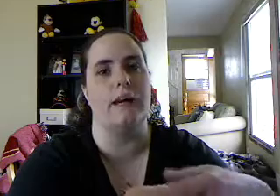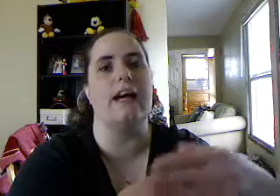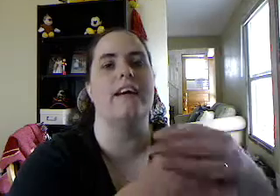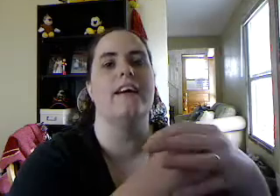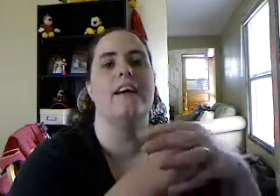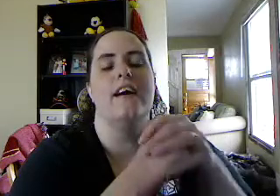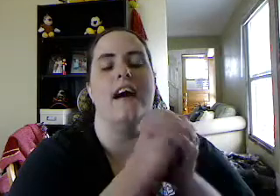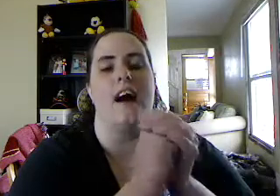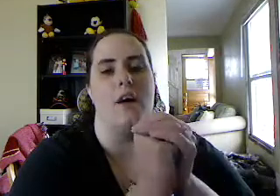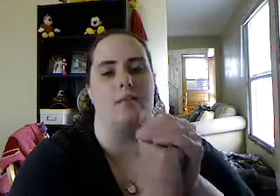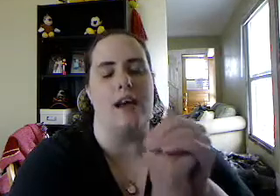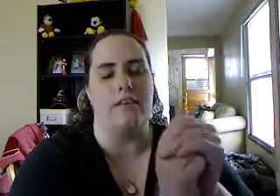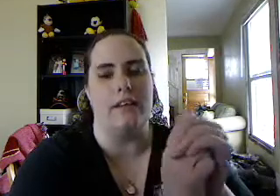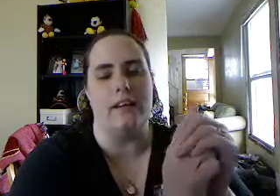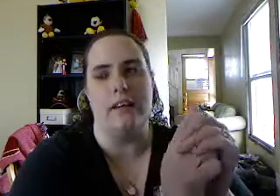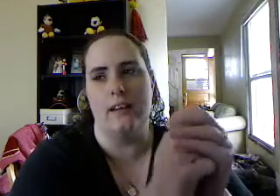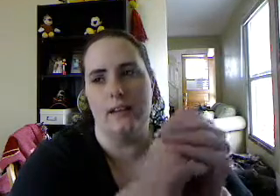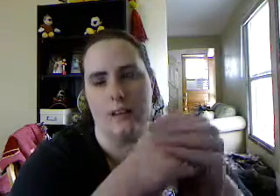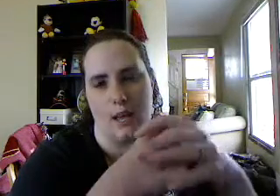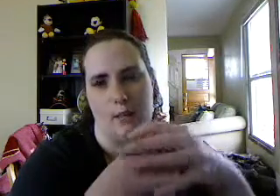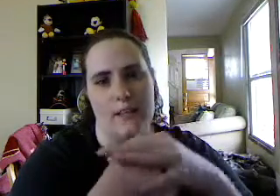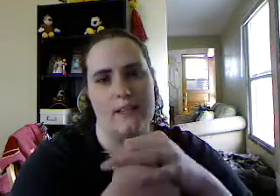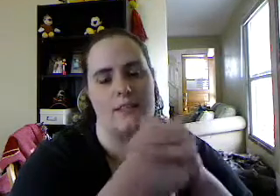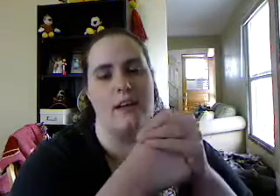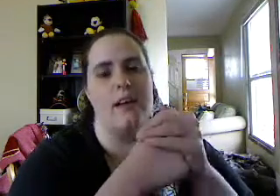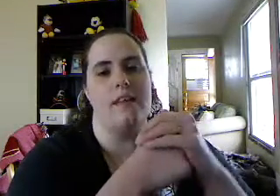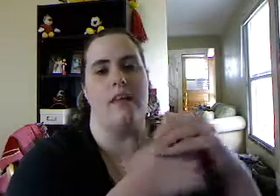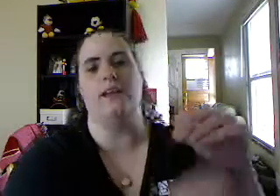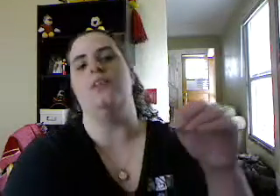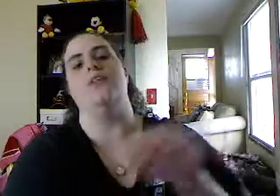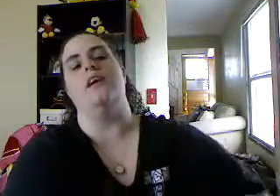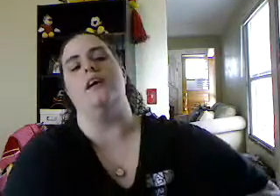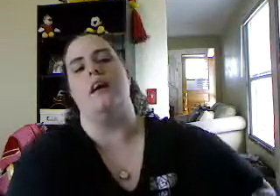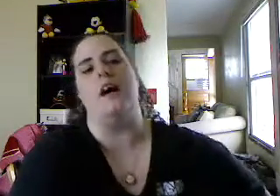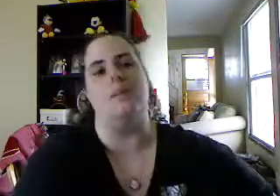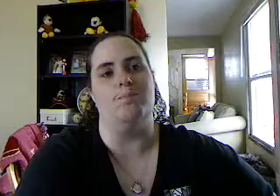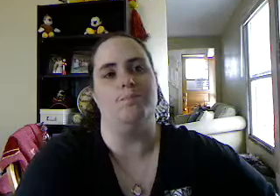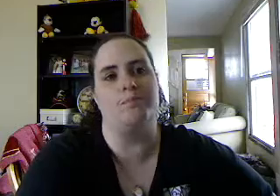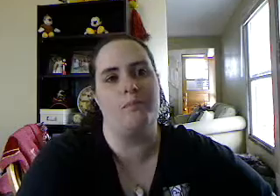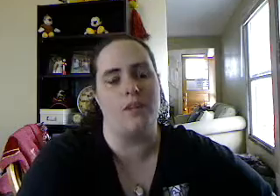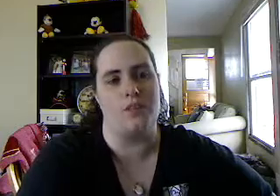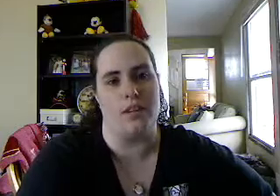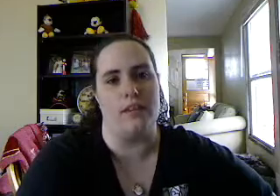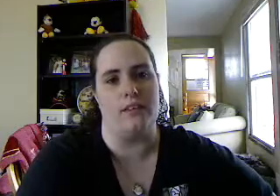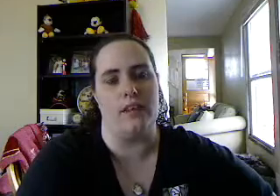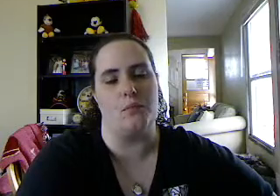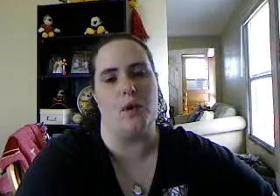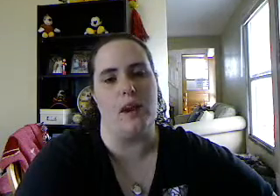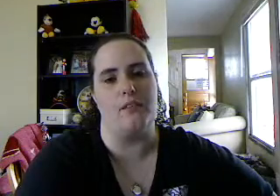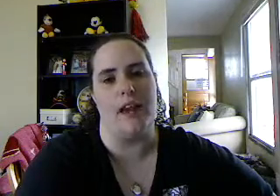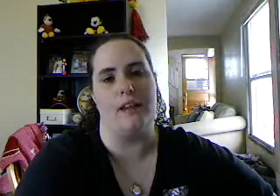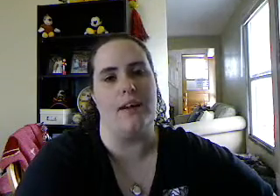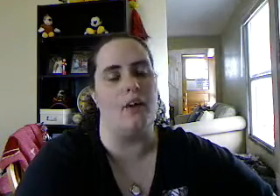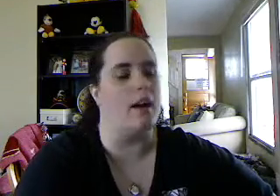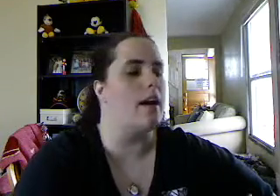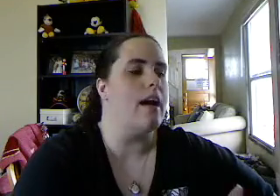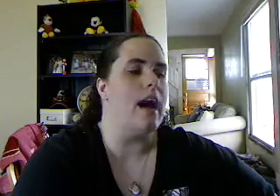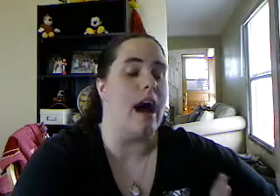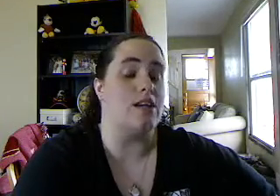bad every ten minutes, then you could drink it, like, more every half hour. I